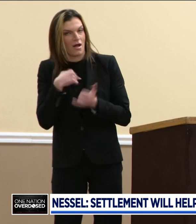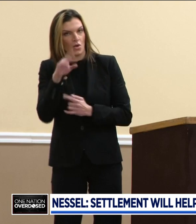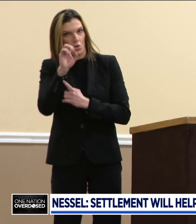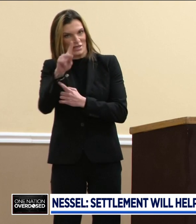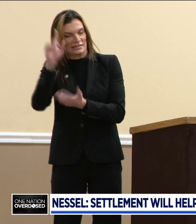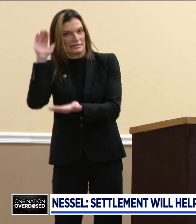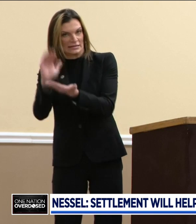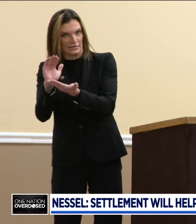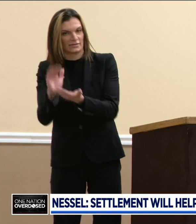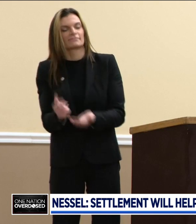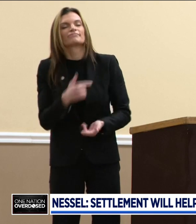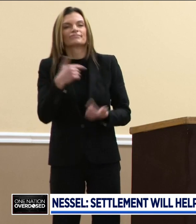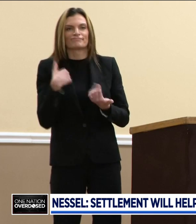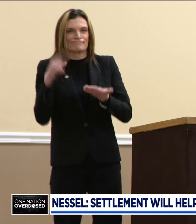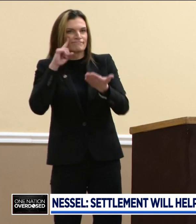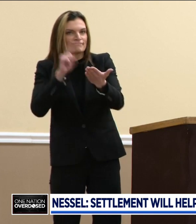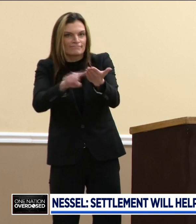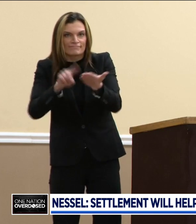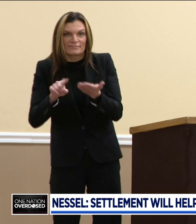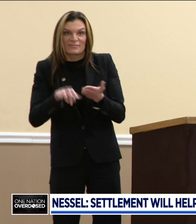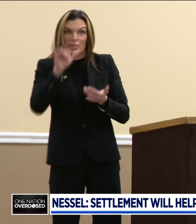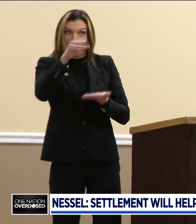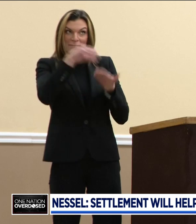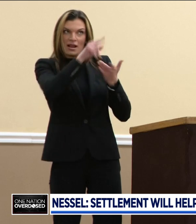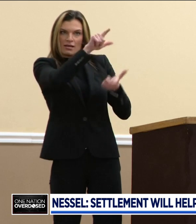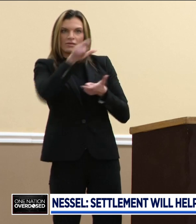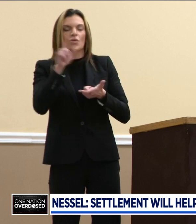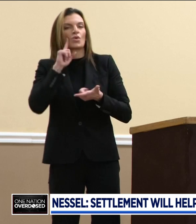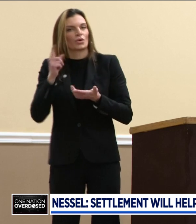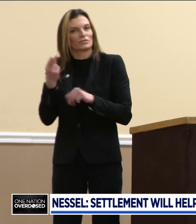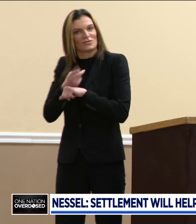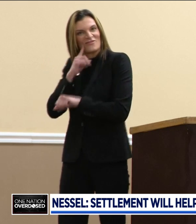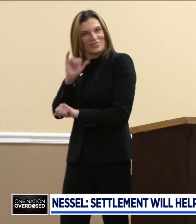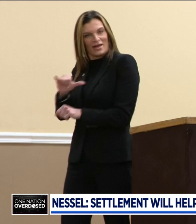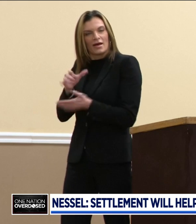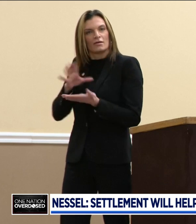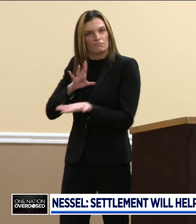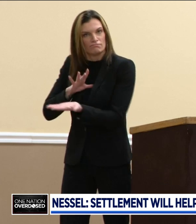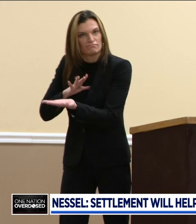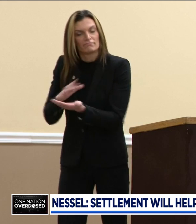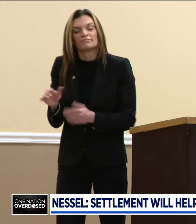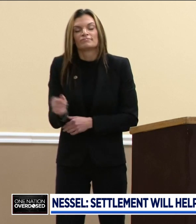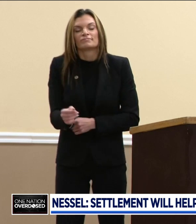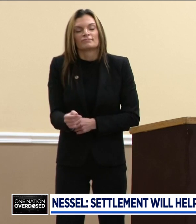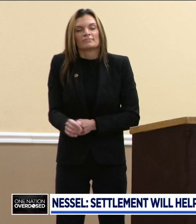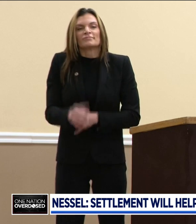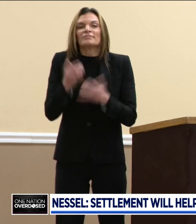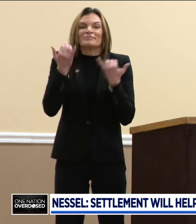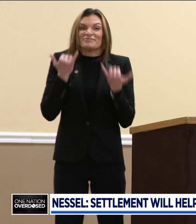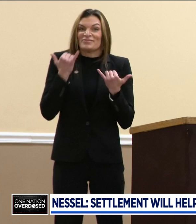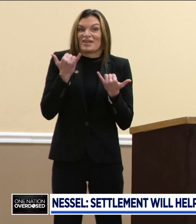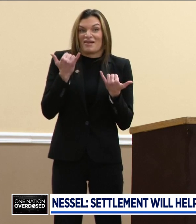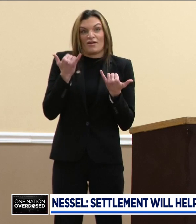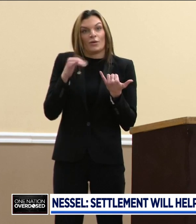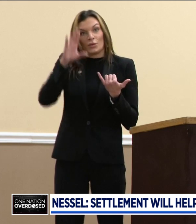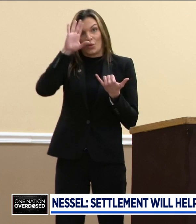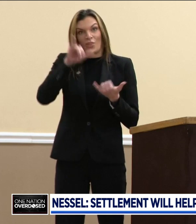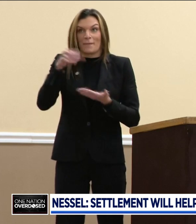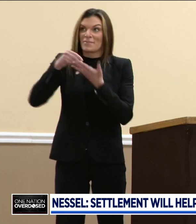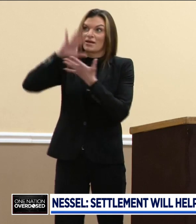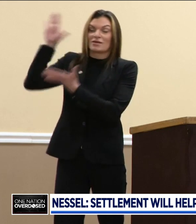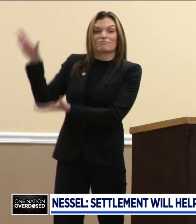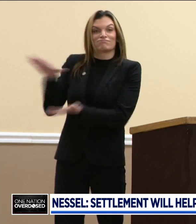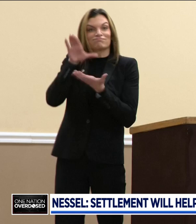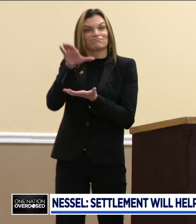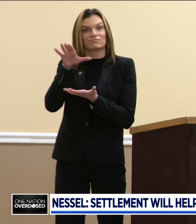claims of state and local governments across the country. And it is the second largest multi-state agreement in